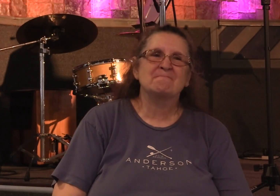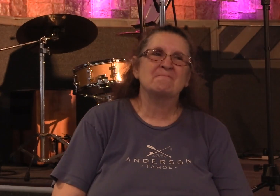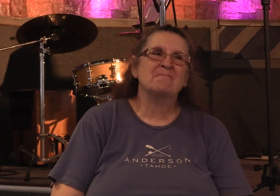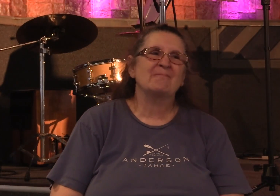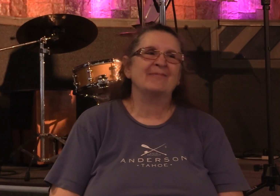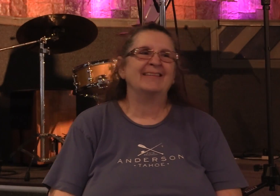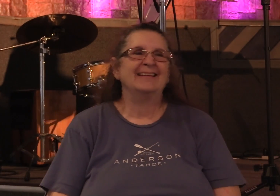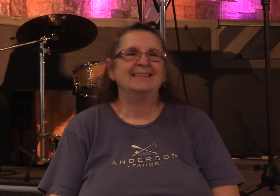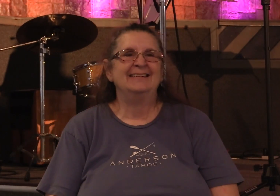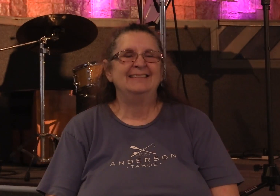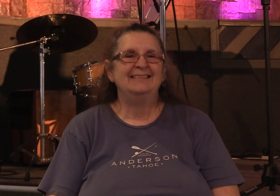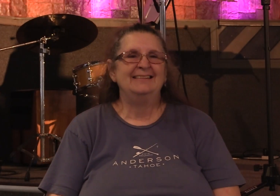But that's the heart of Christ.